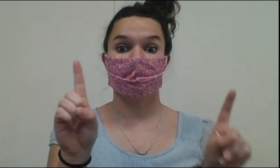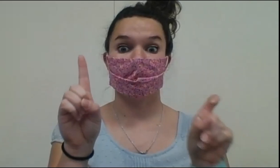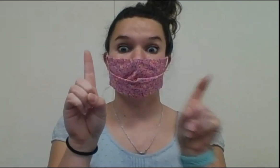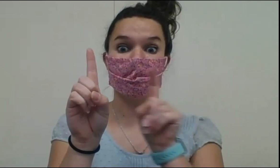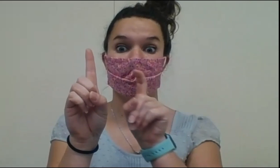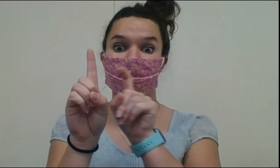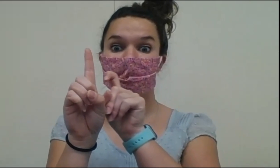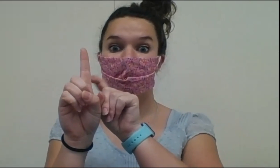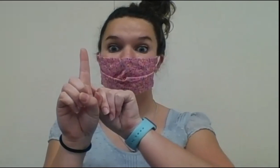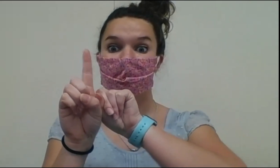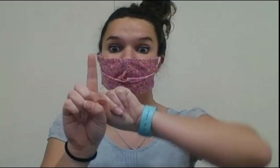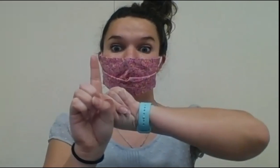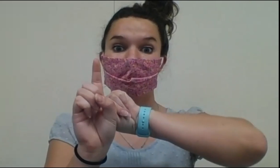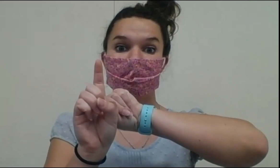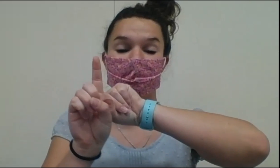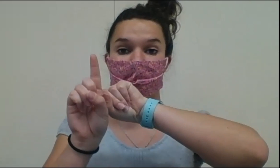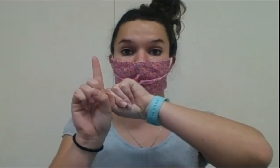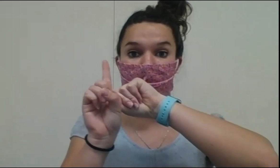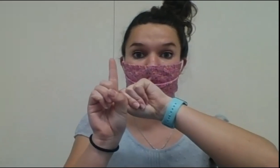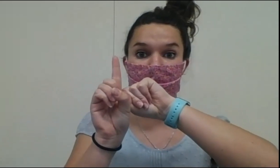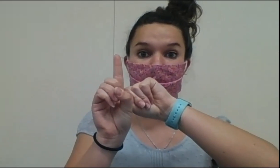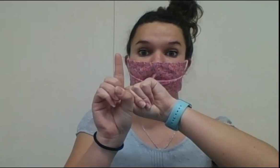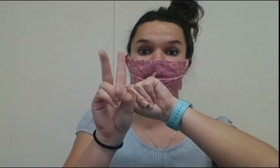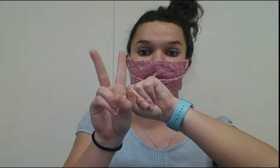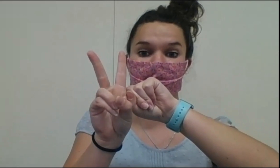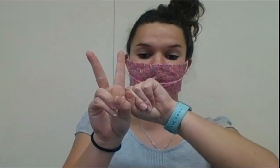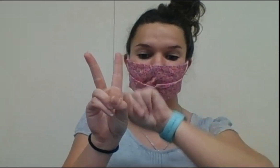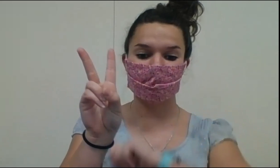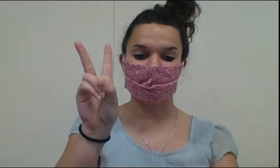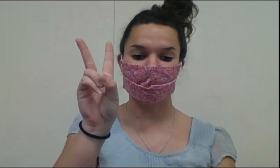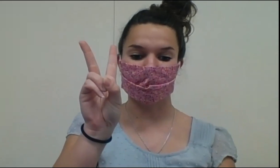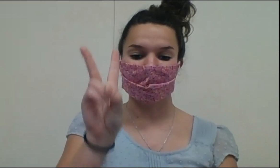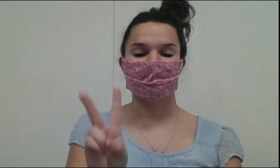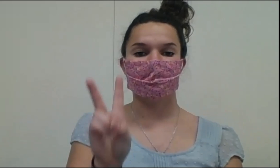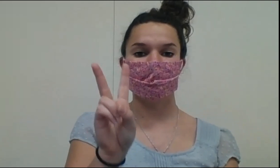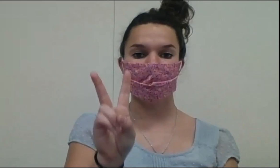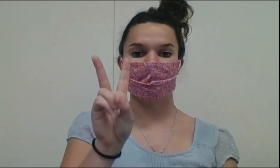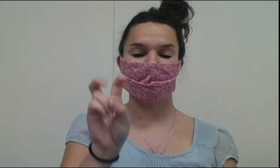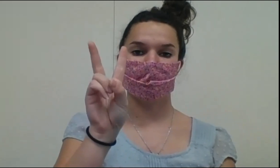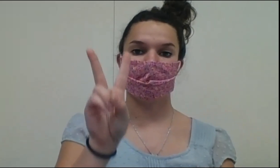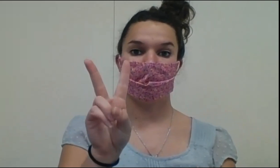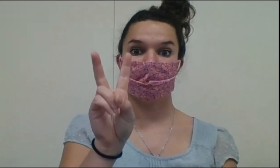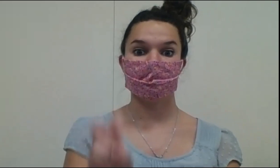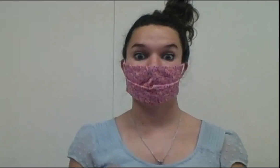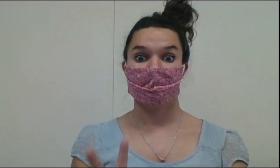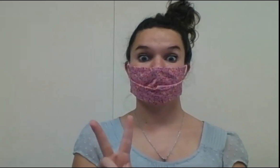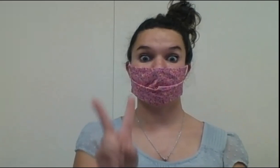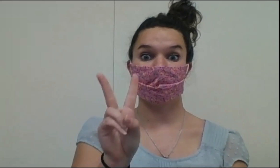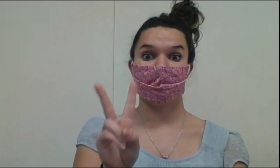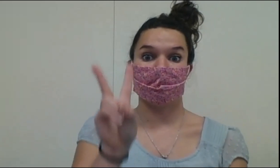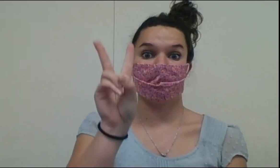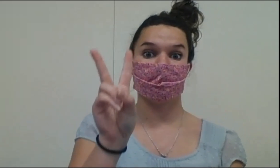Along came another. Then there were two. Two little bears